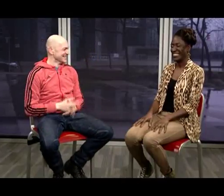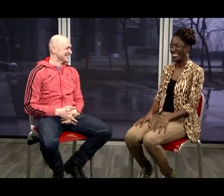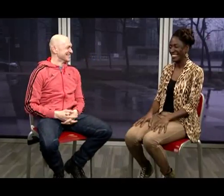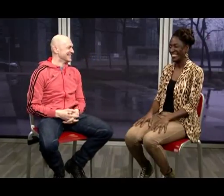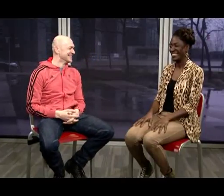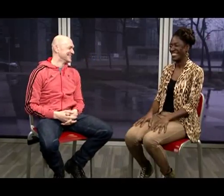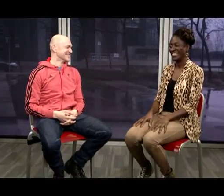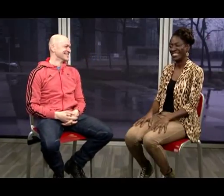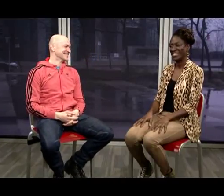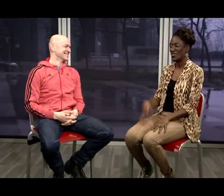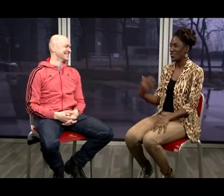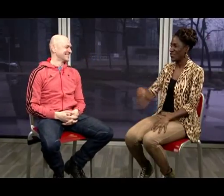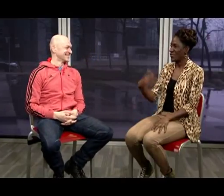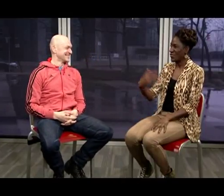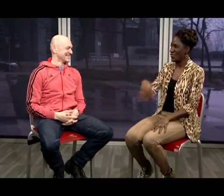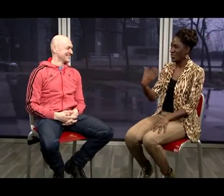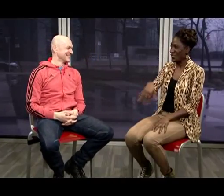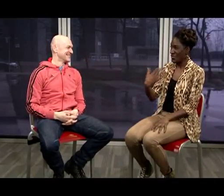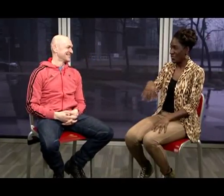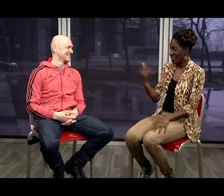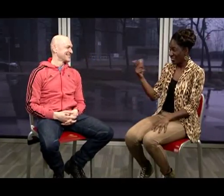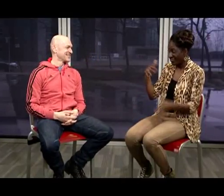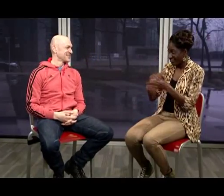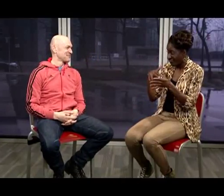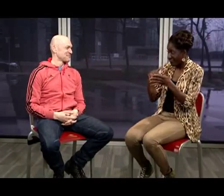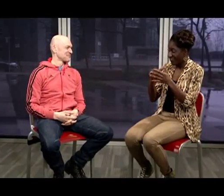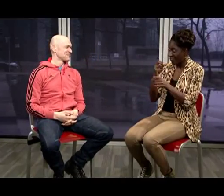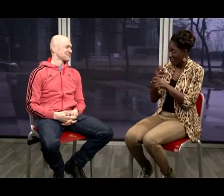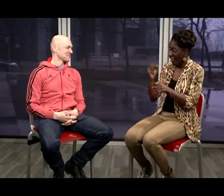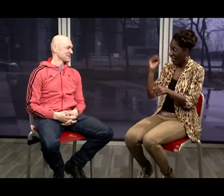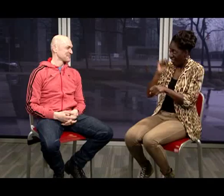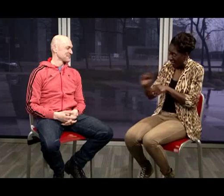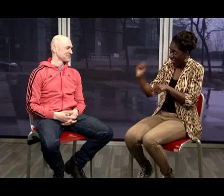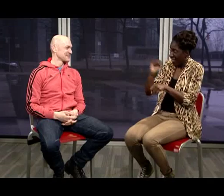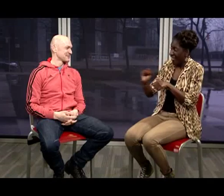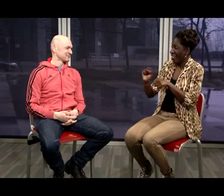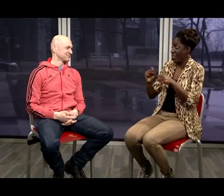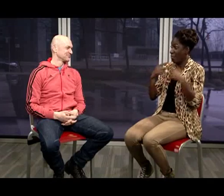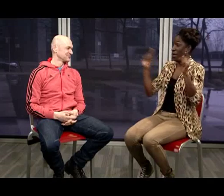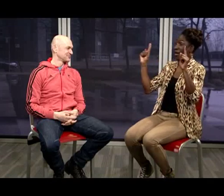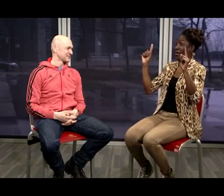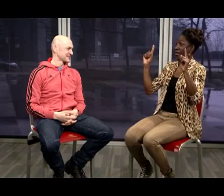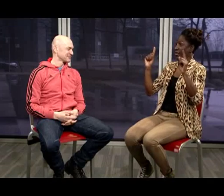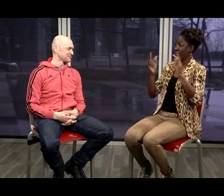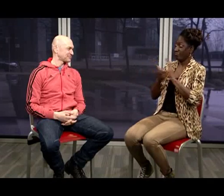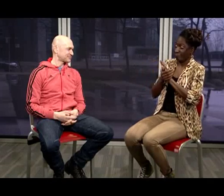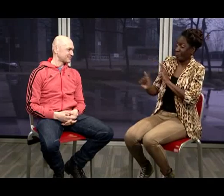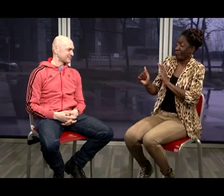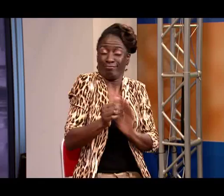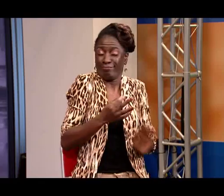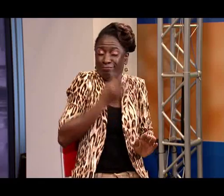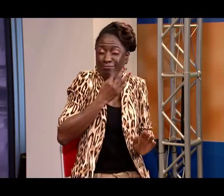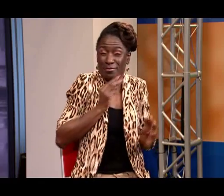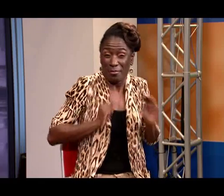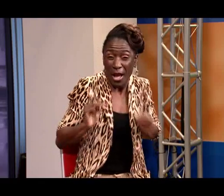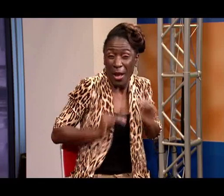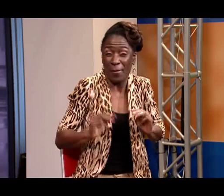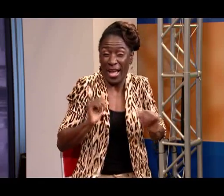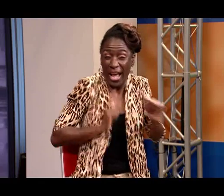and mime mime artistry I'll try and keep it short oh wow that is a lot of hard work but it seems like it has definitely